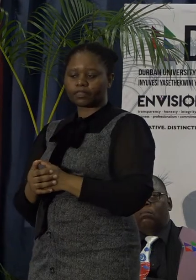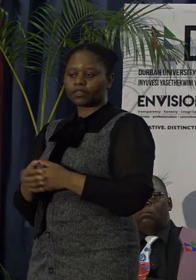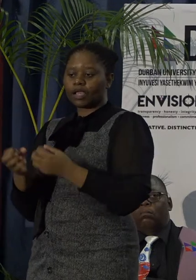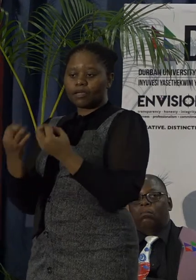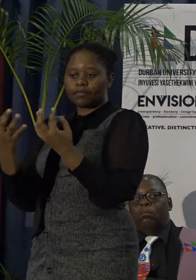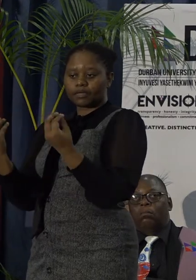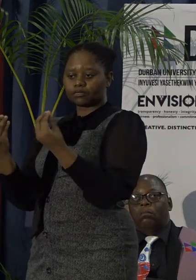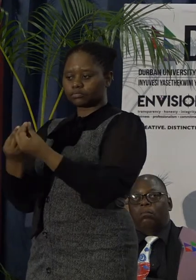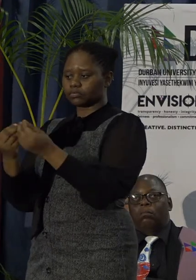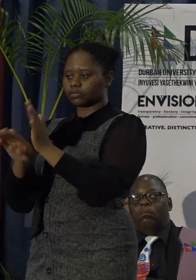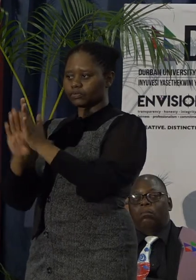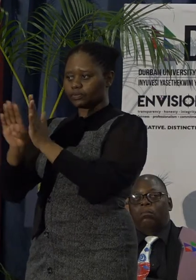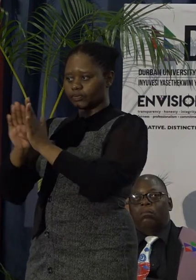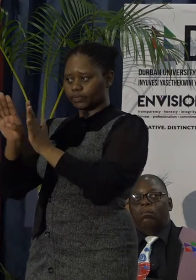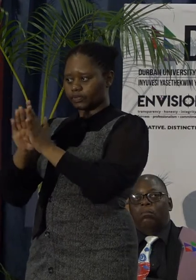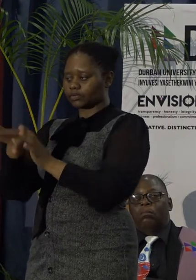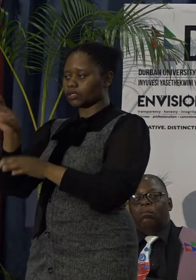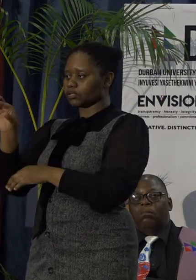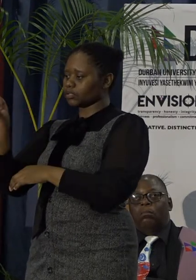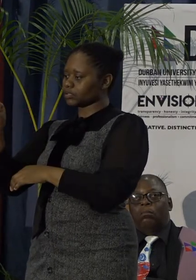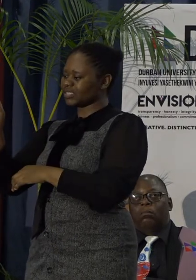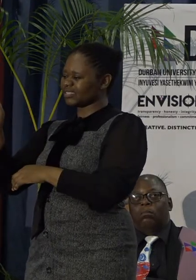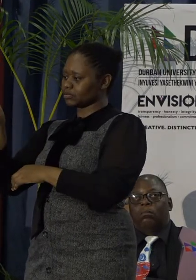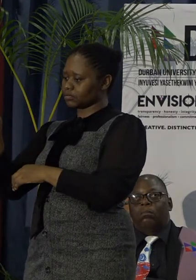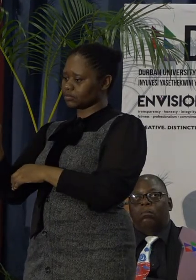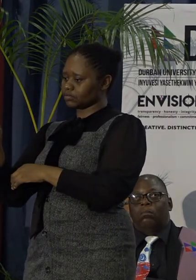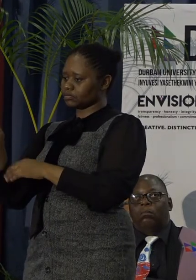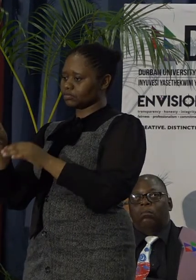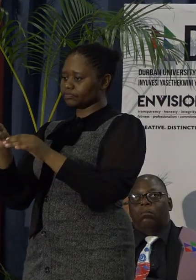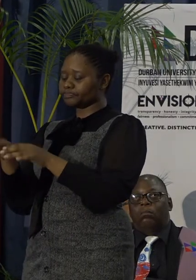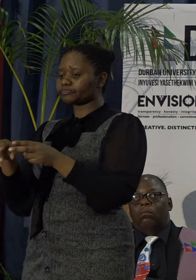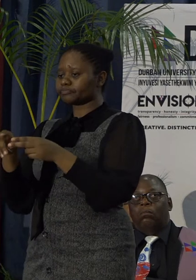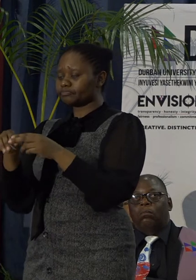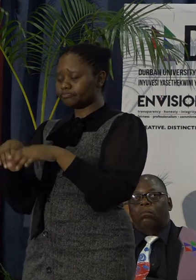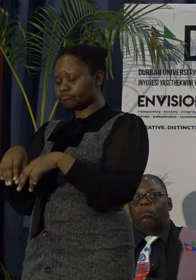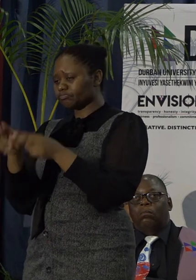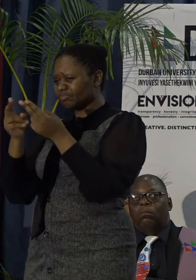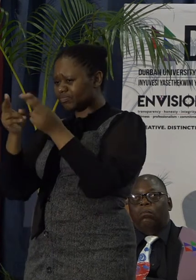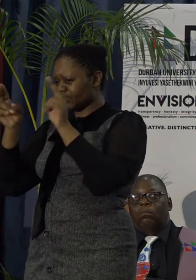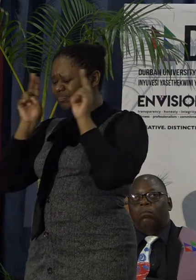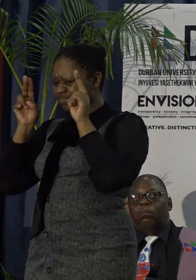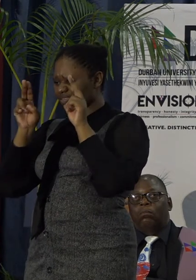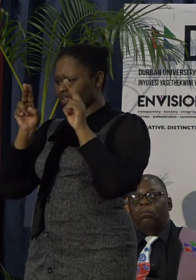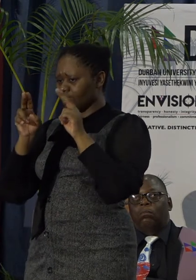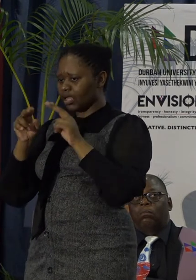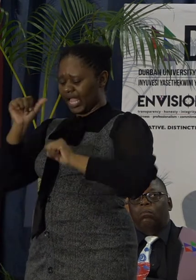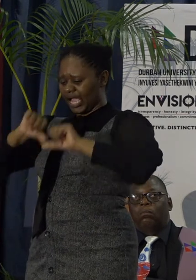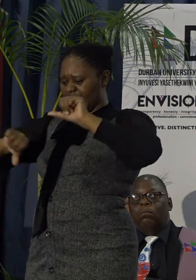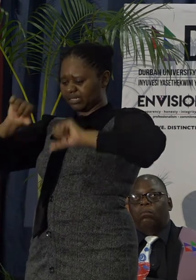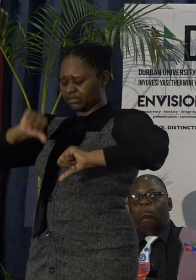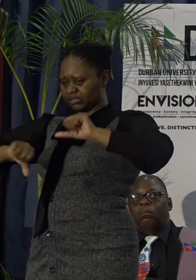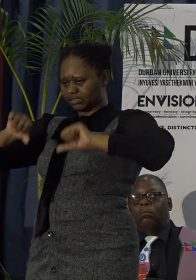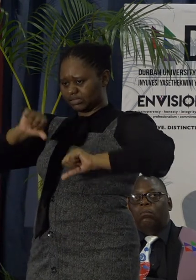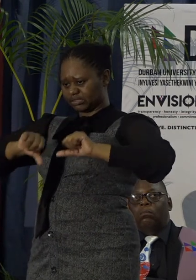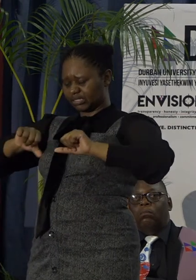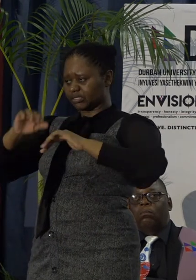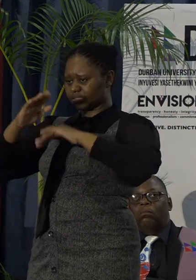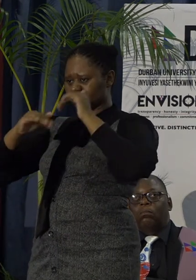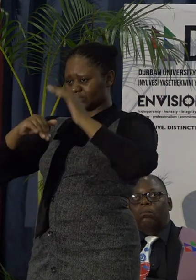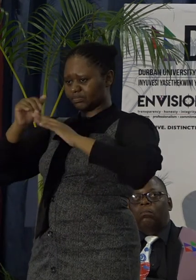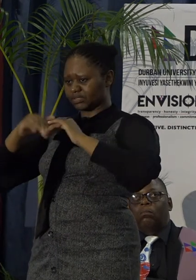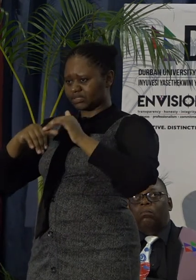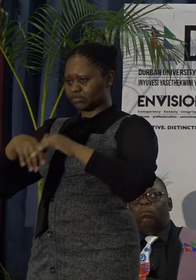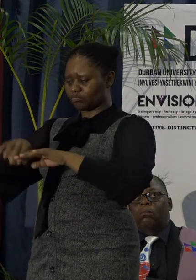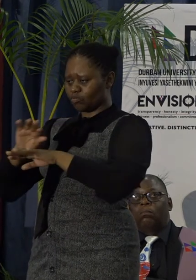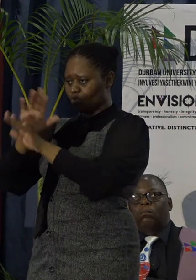Several other developments at RITSIM campus, including a health sciences building to bring together all the